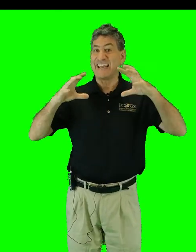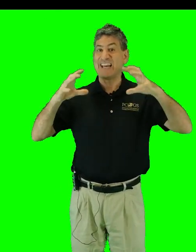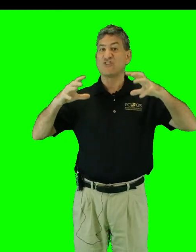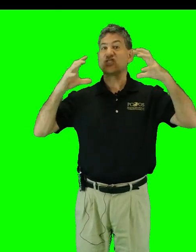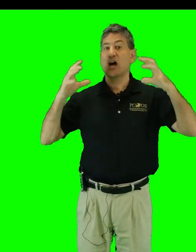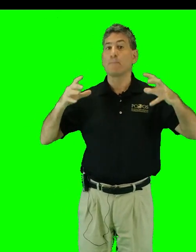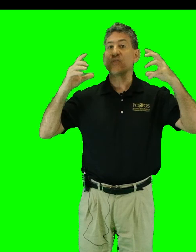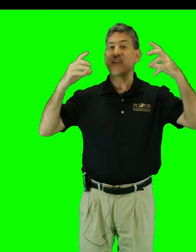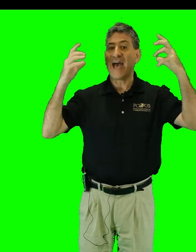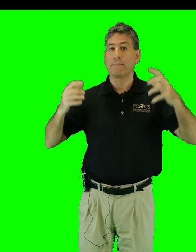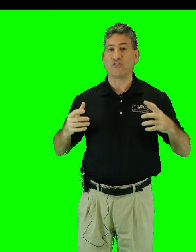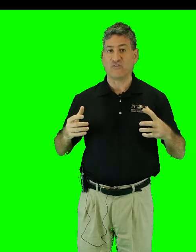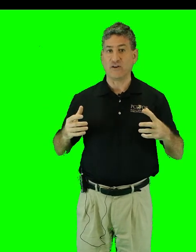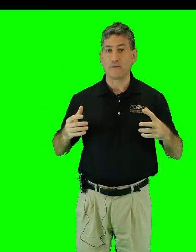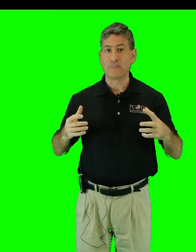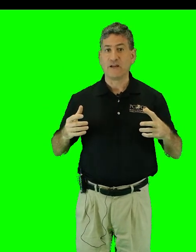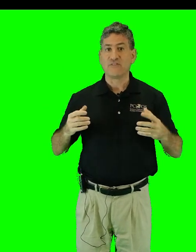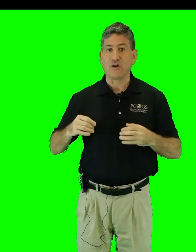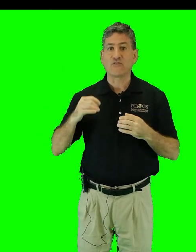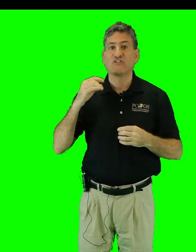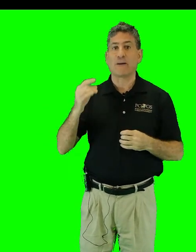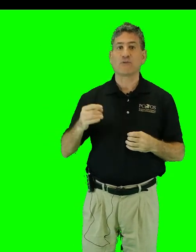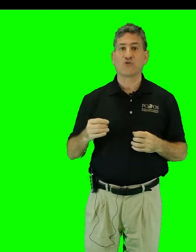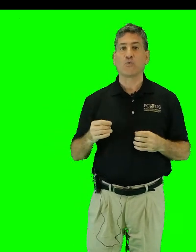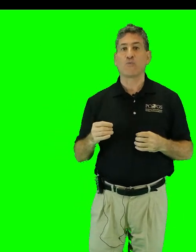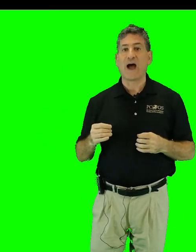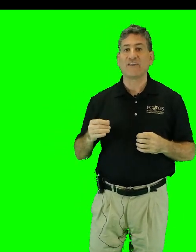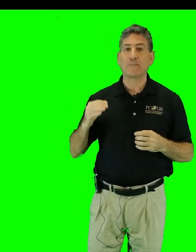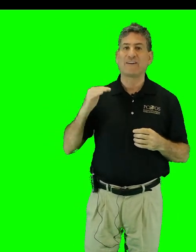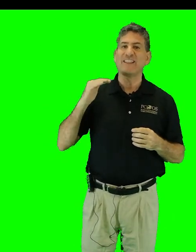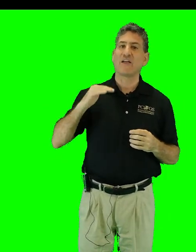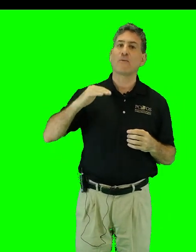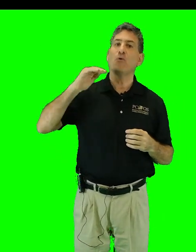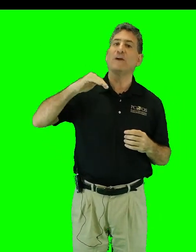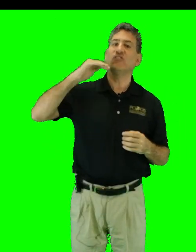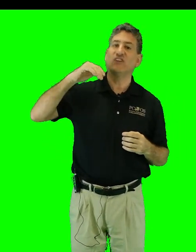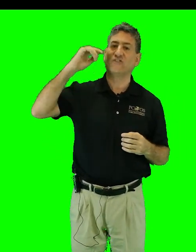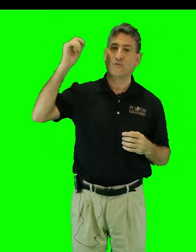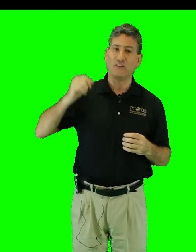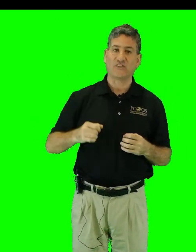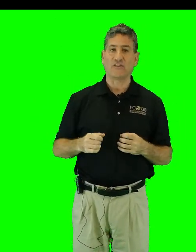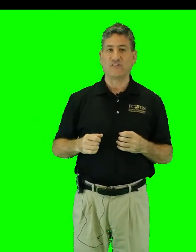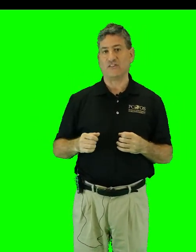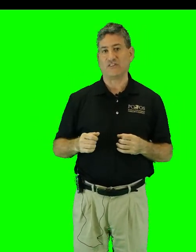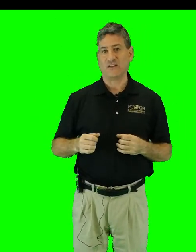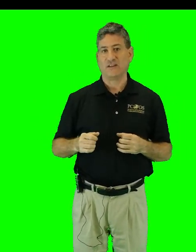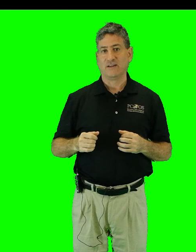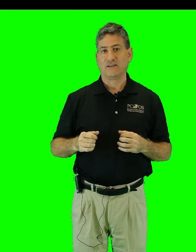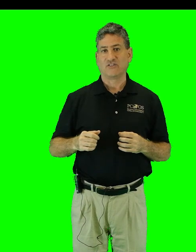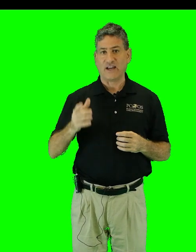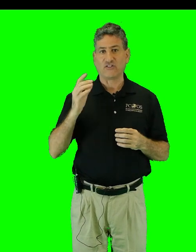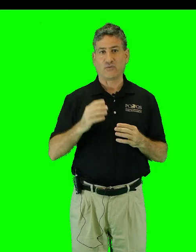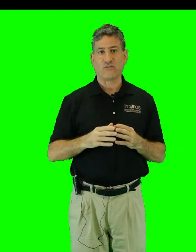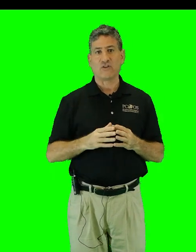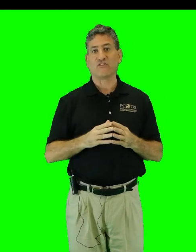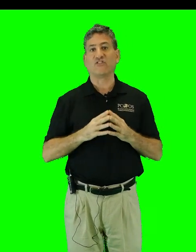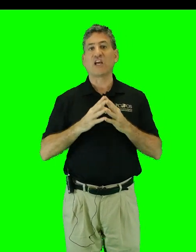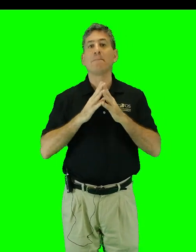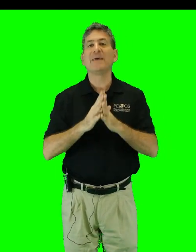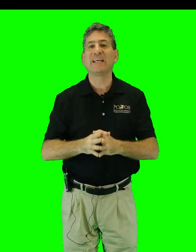catches up with the atmosphere the Earth's temperature would rise about another 0.6 degrees Celsius. Scientists refer to this as committed